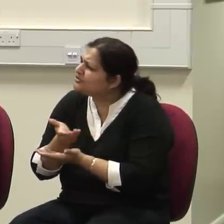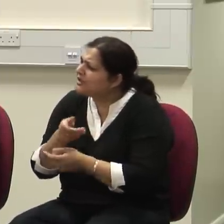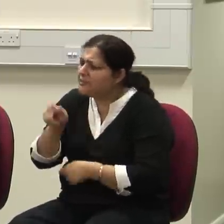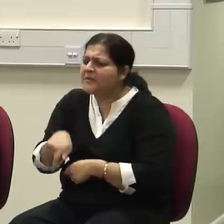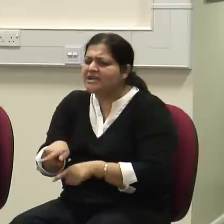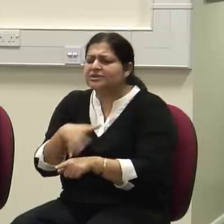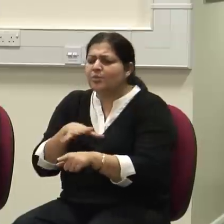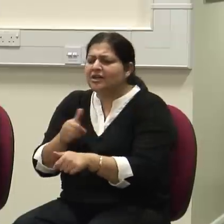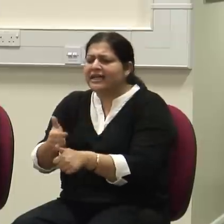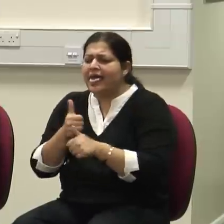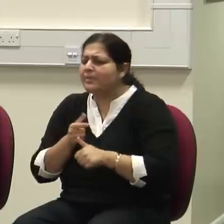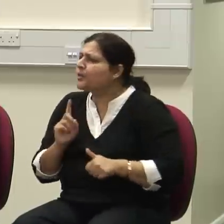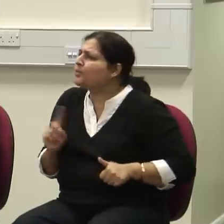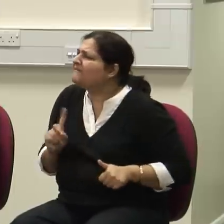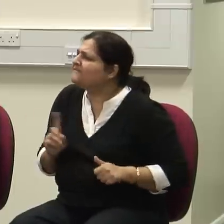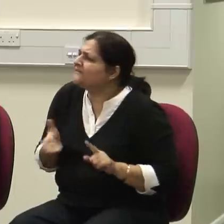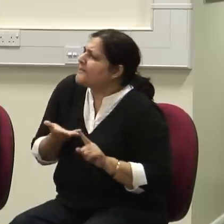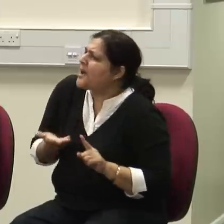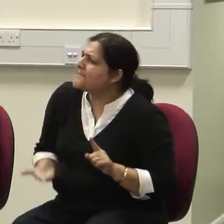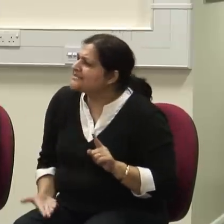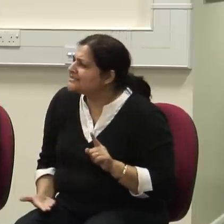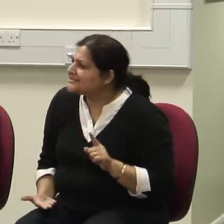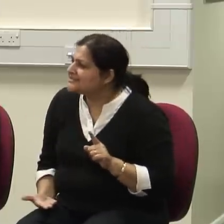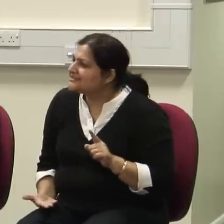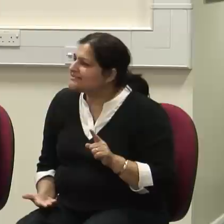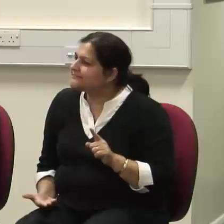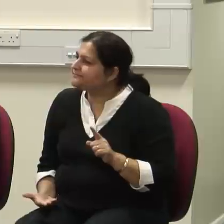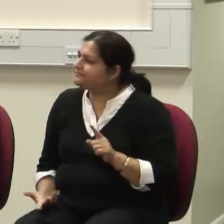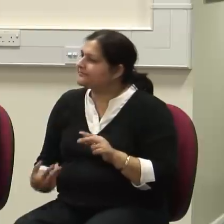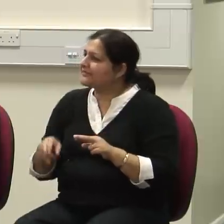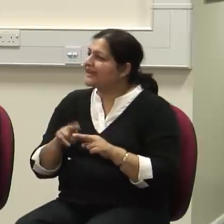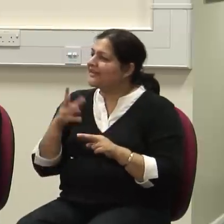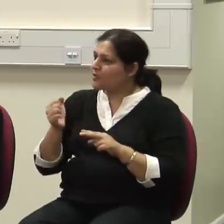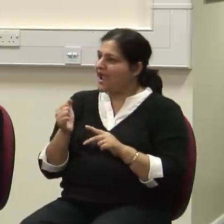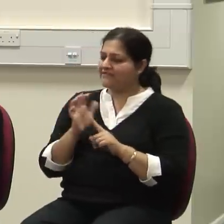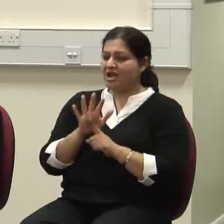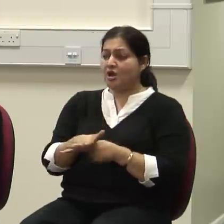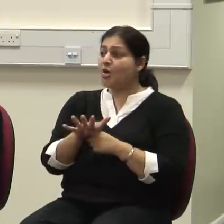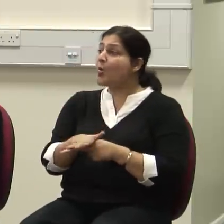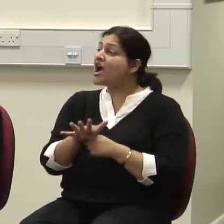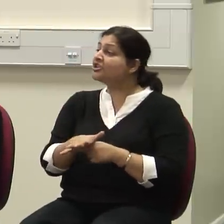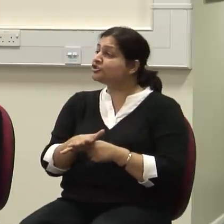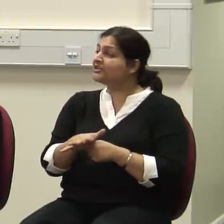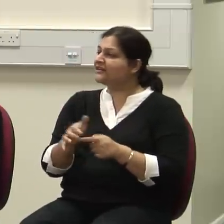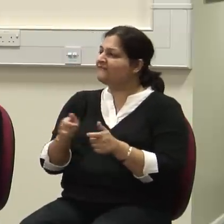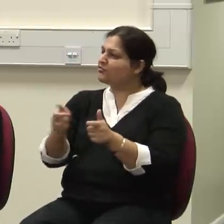I think even within this coercive, potentially coercive framework, there is possibility of helping.